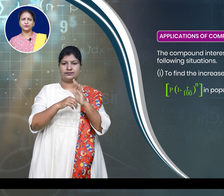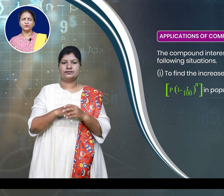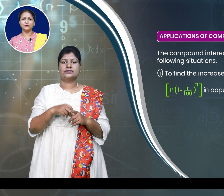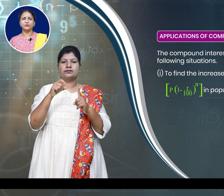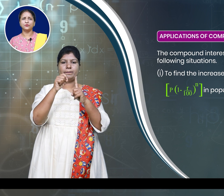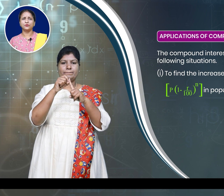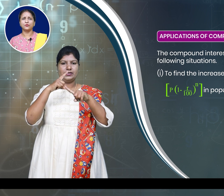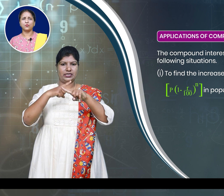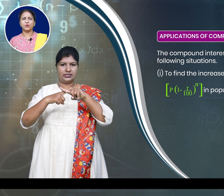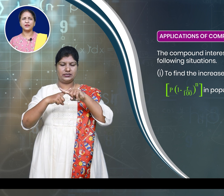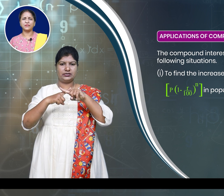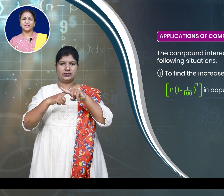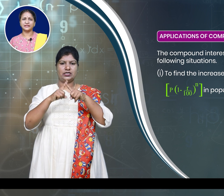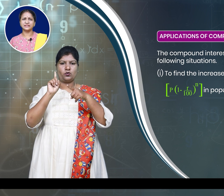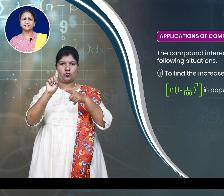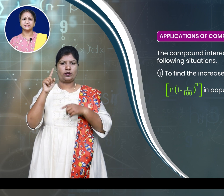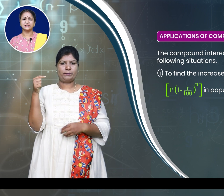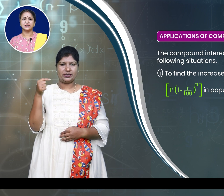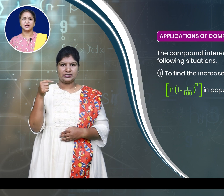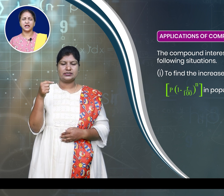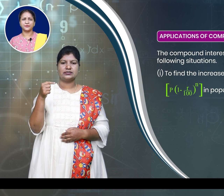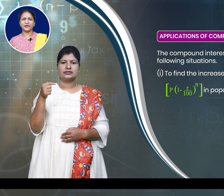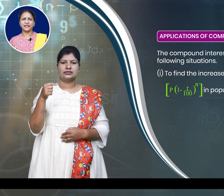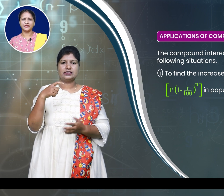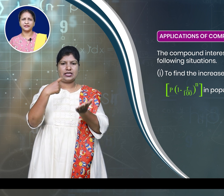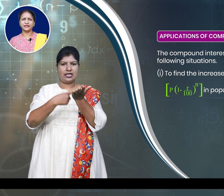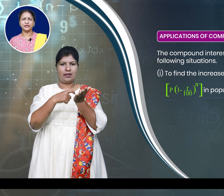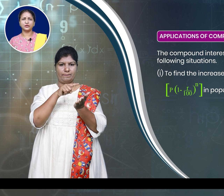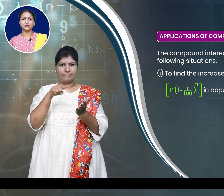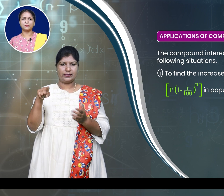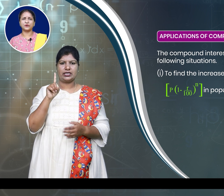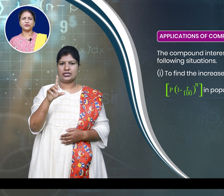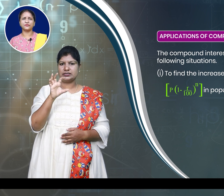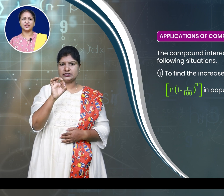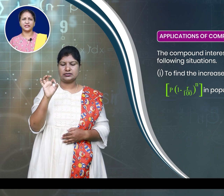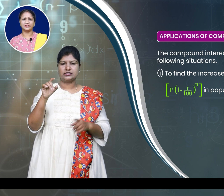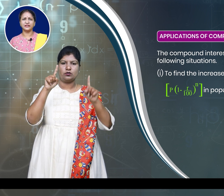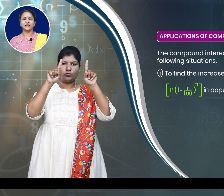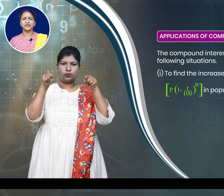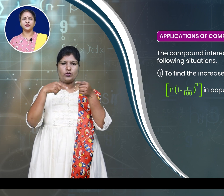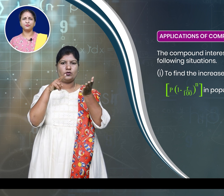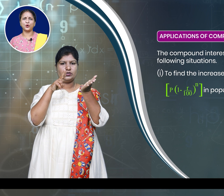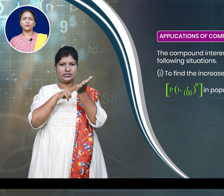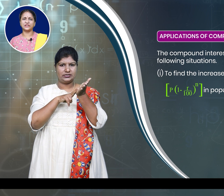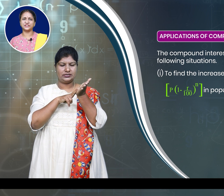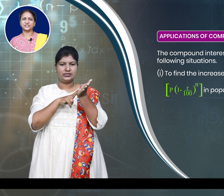1 minus r by 100 to the power of n in population.